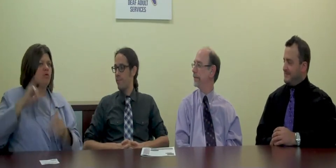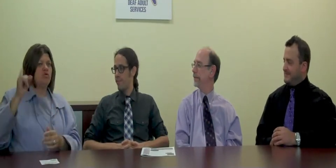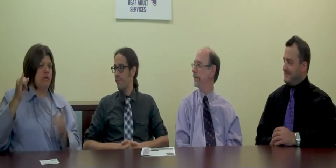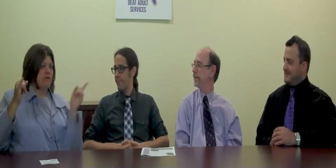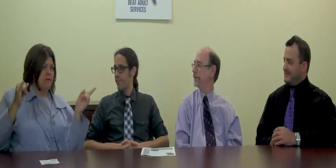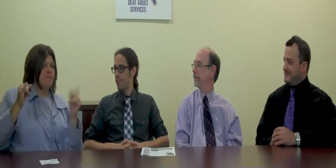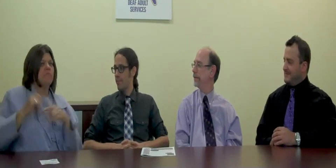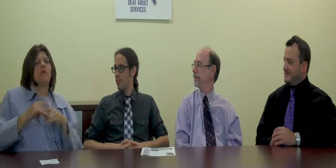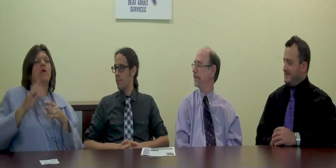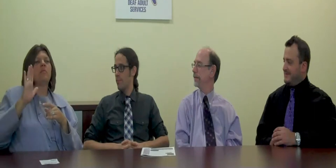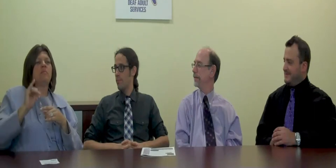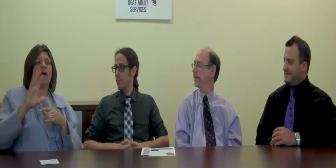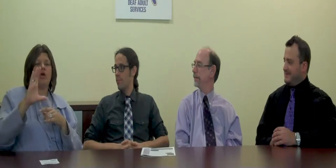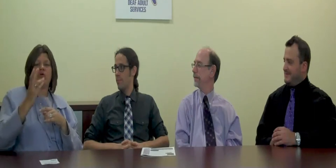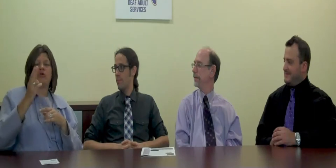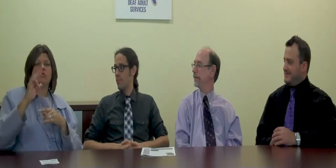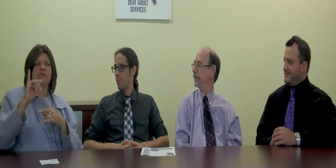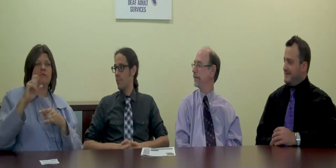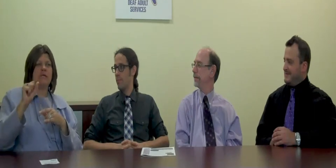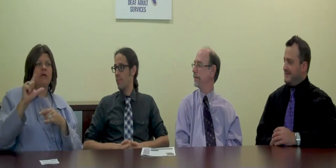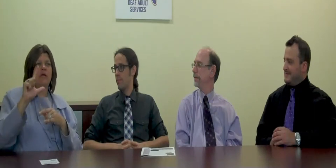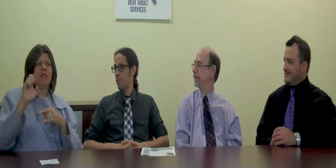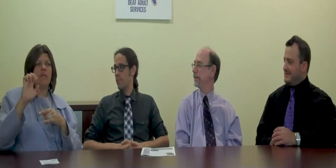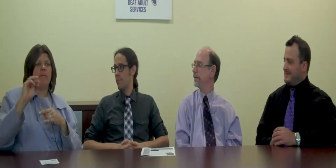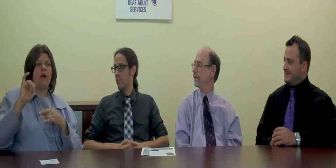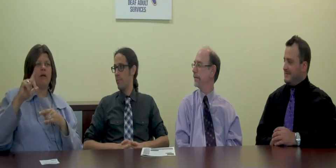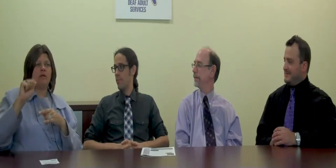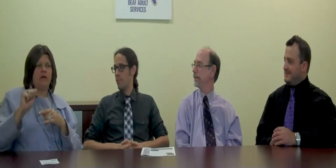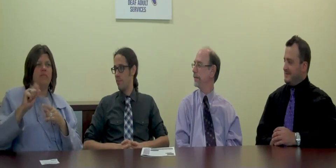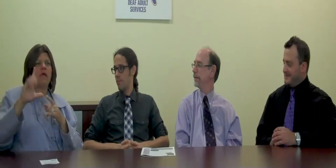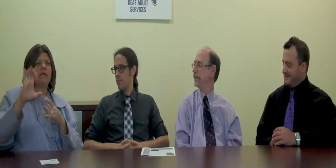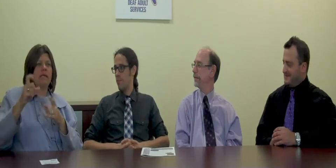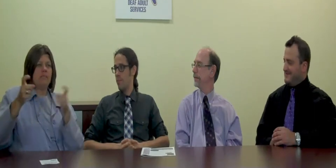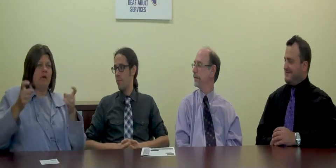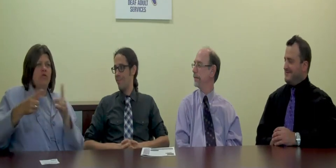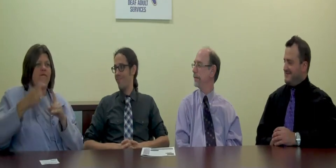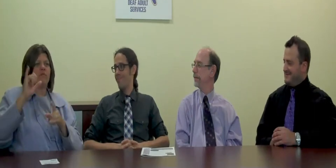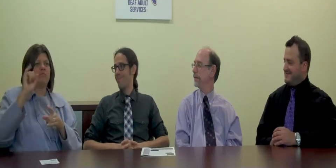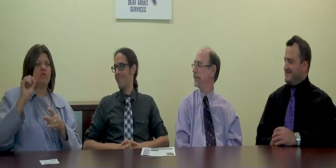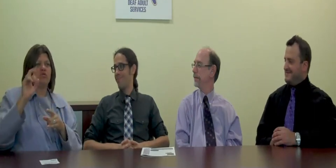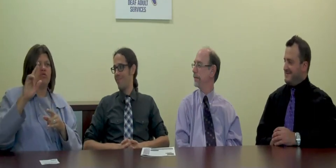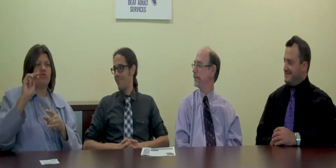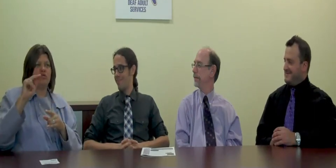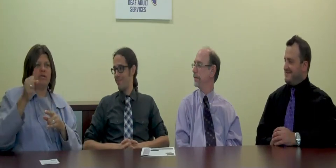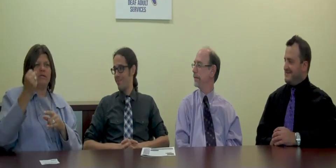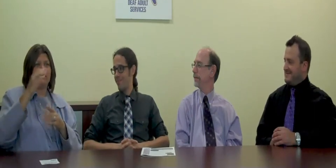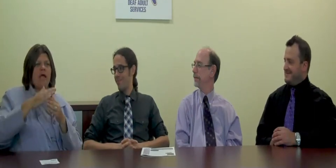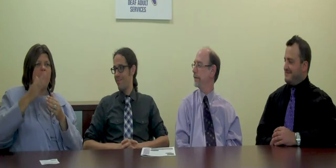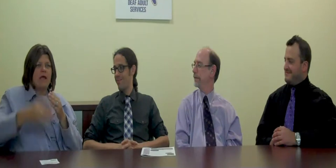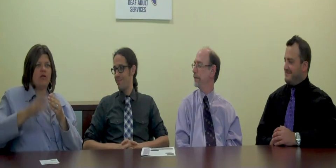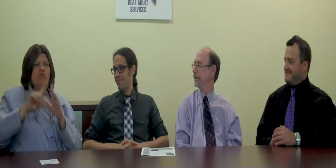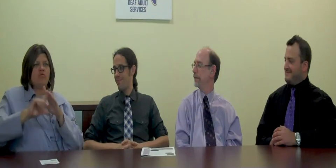Jason Goldstein by Christine Lamanda, a case manager from Journey's End Refugee Services.